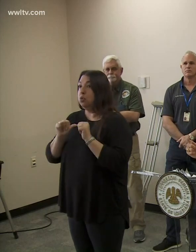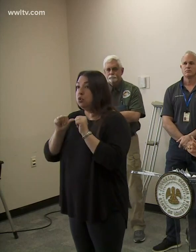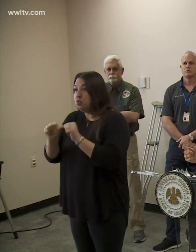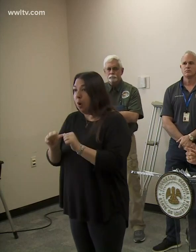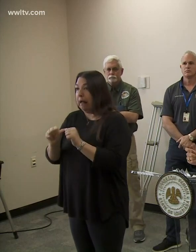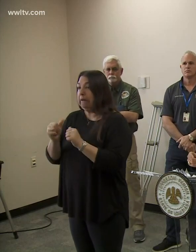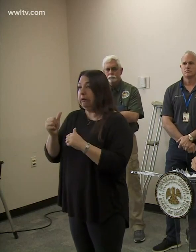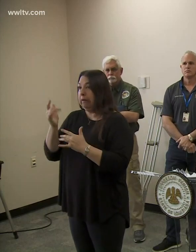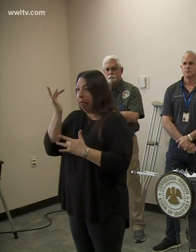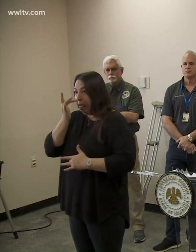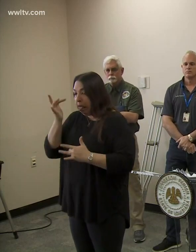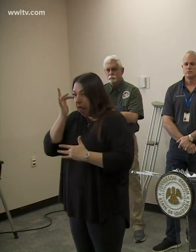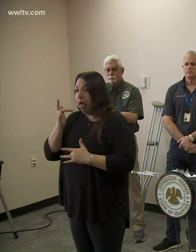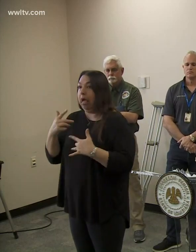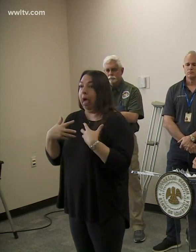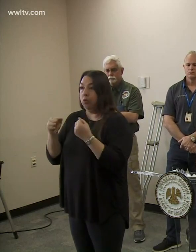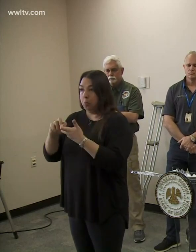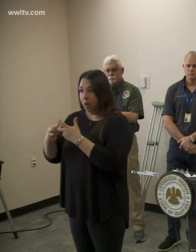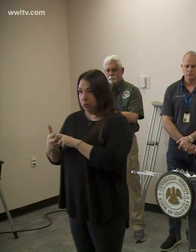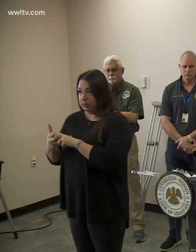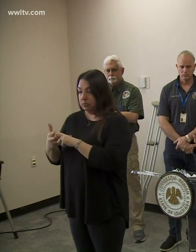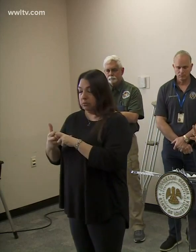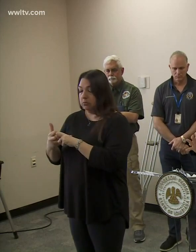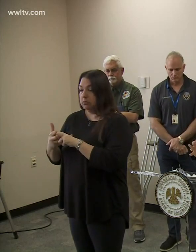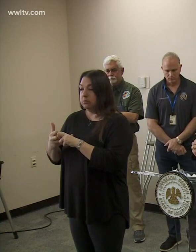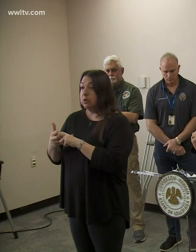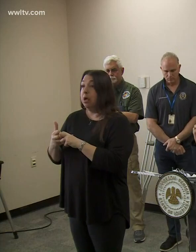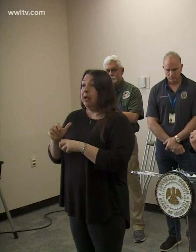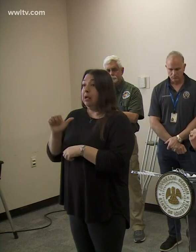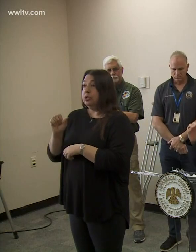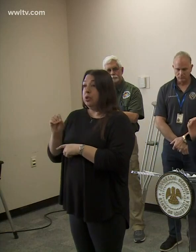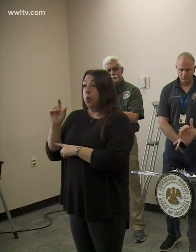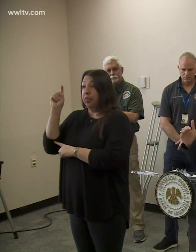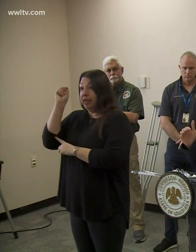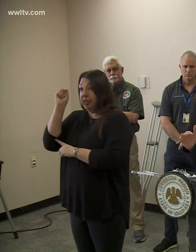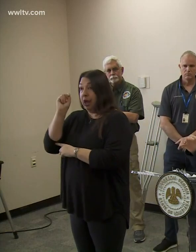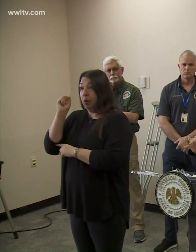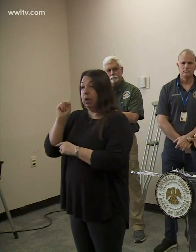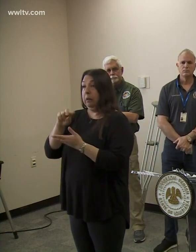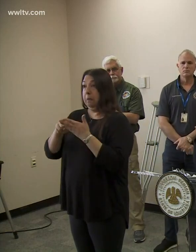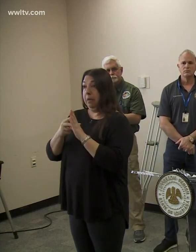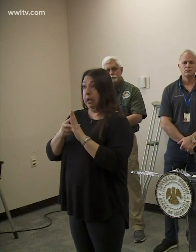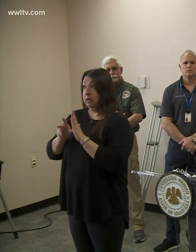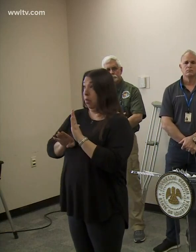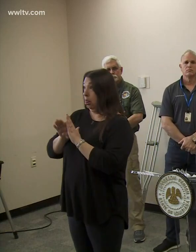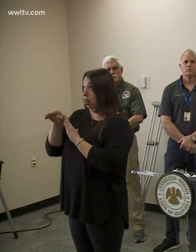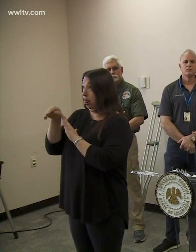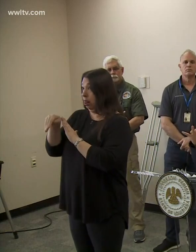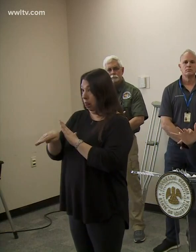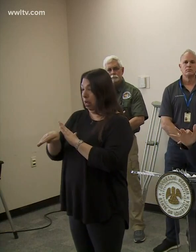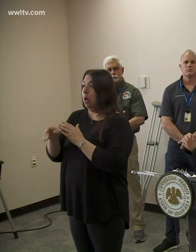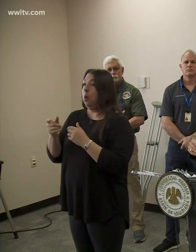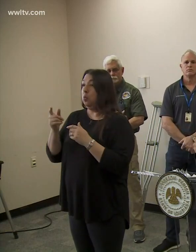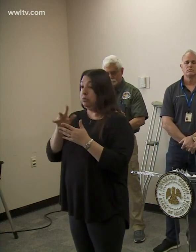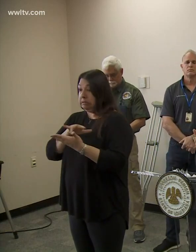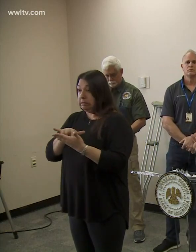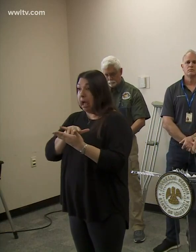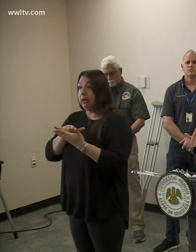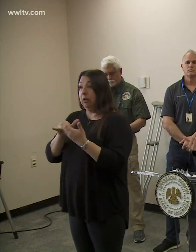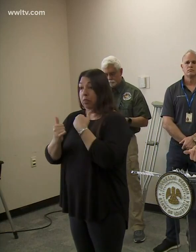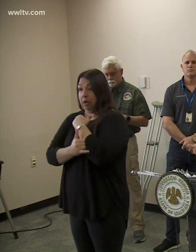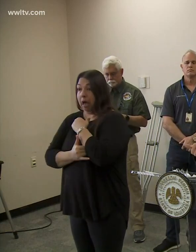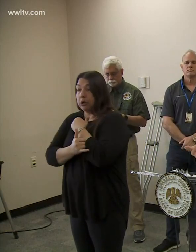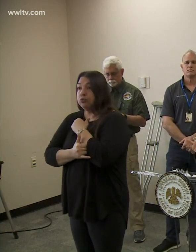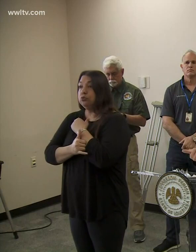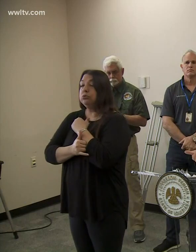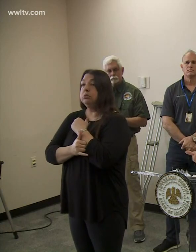chronic diseases. So the theory is about flattening the curve, that when you study this across countries, when you study this